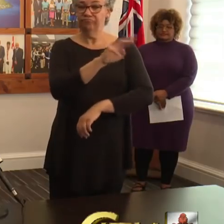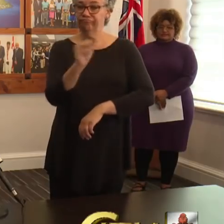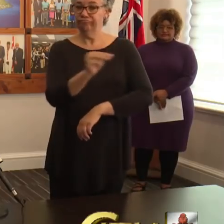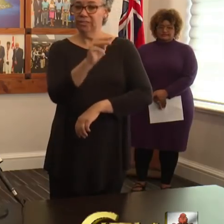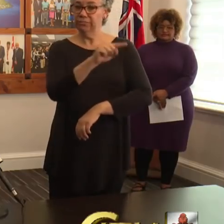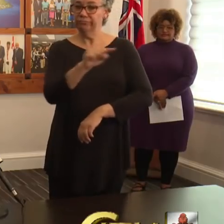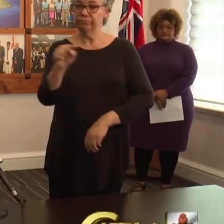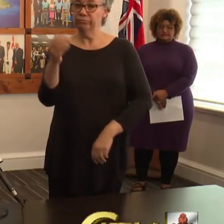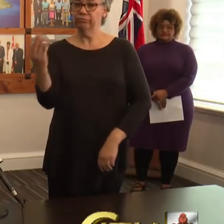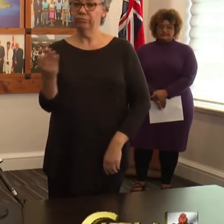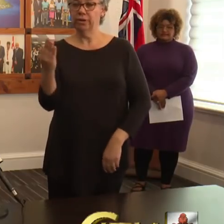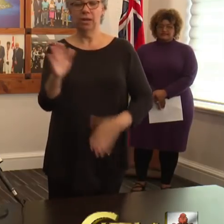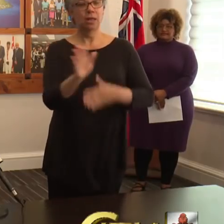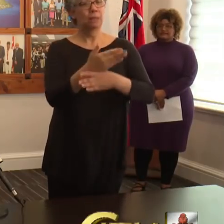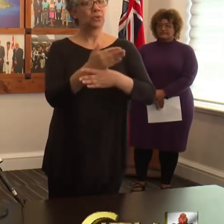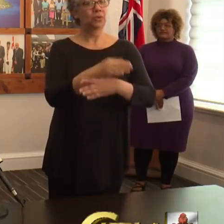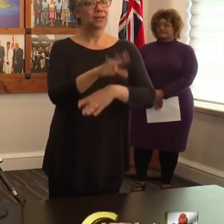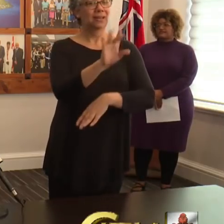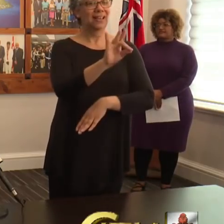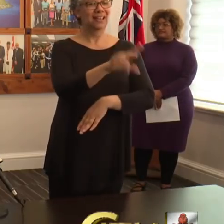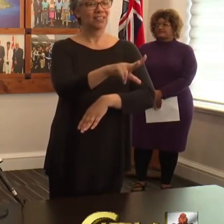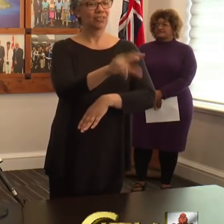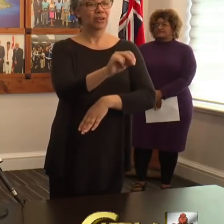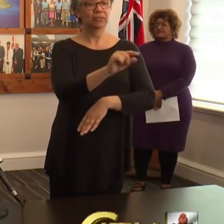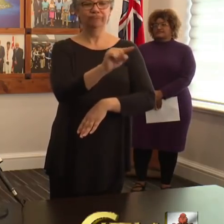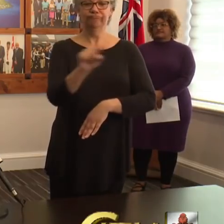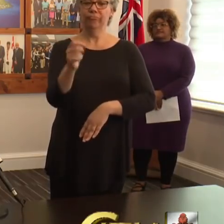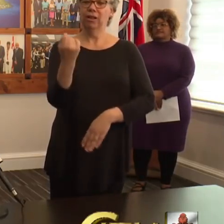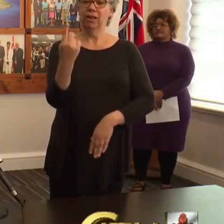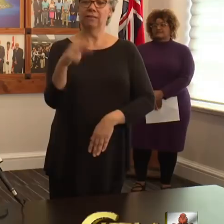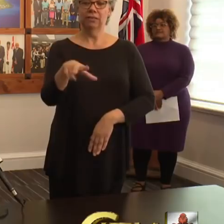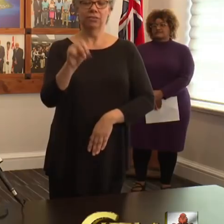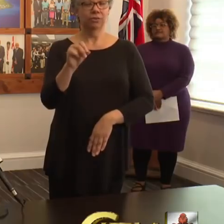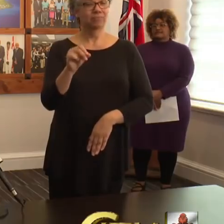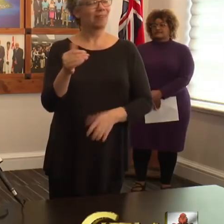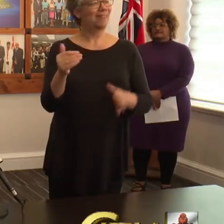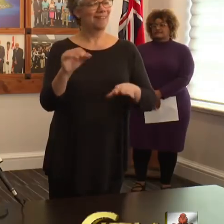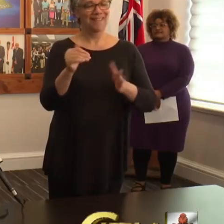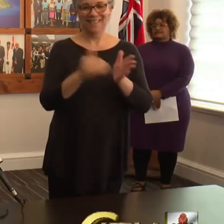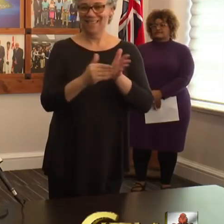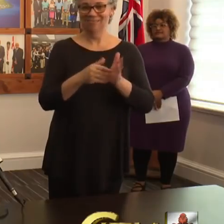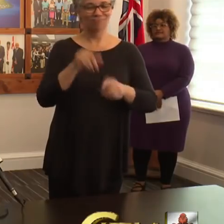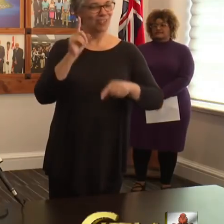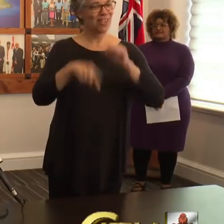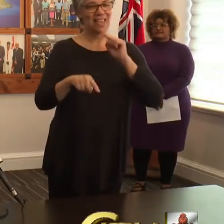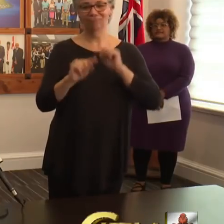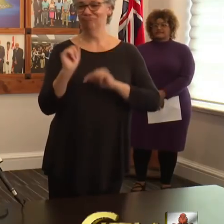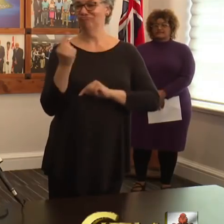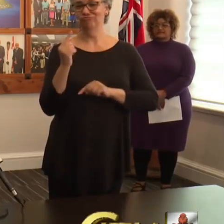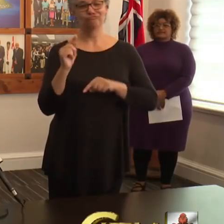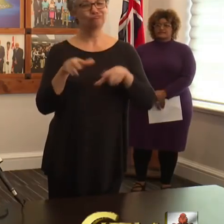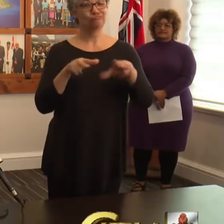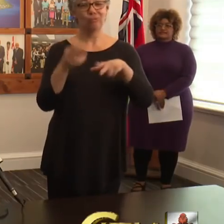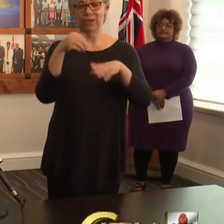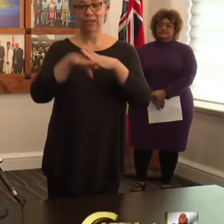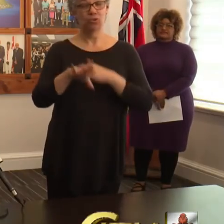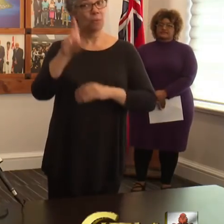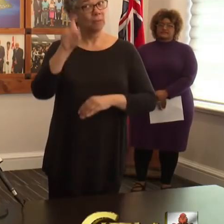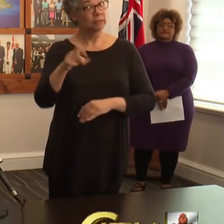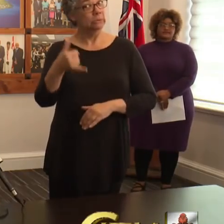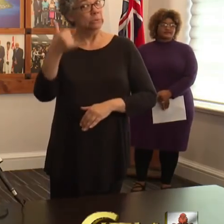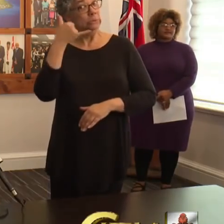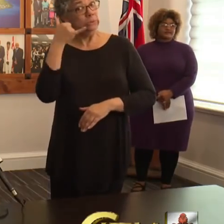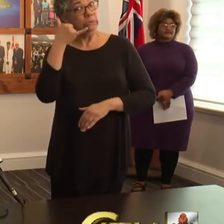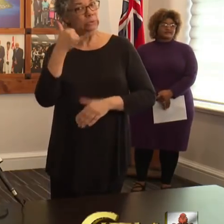Clinic between the hours of 8.30 a.m. and 11.30 a.m. And again, it's no walk-in clinics. Please call ahead for an appointment, and this is for